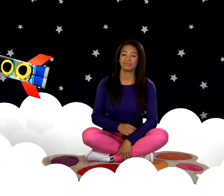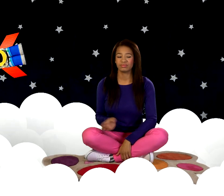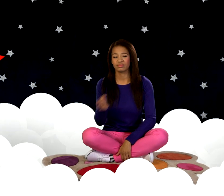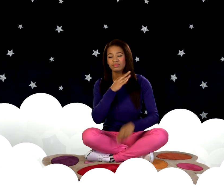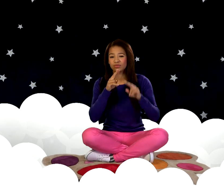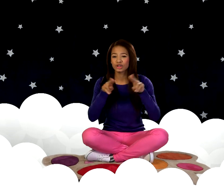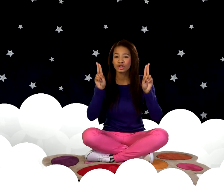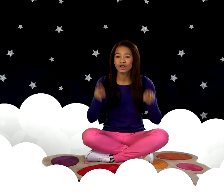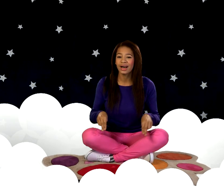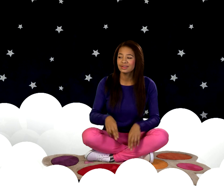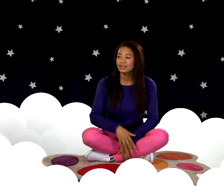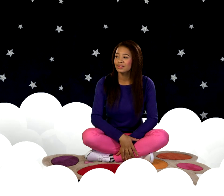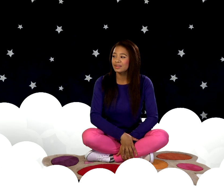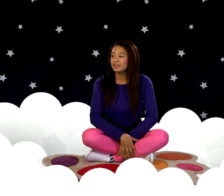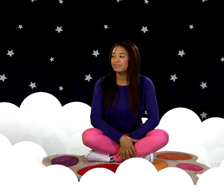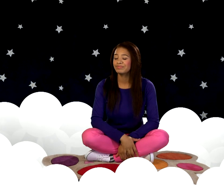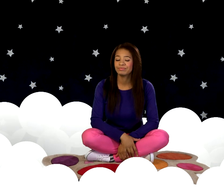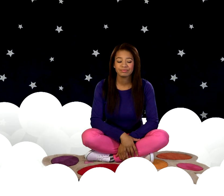I'm done with the rocket It's out in the shed